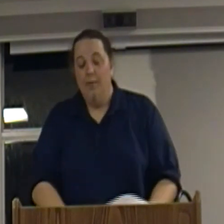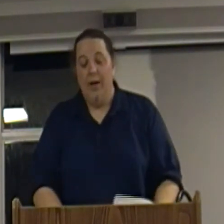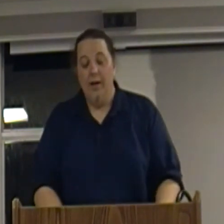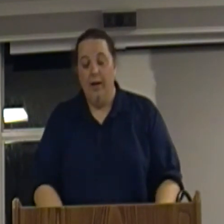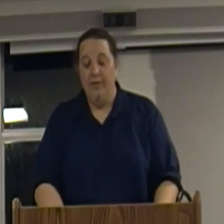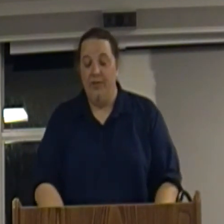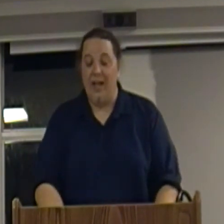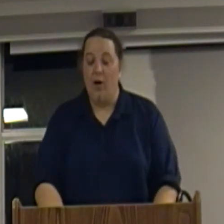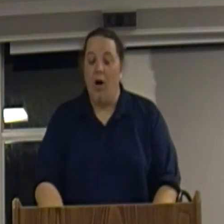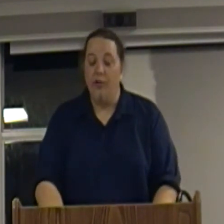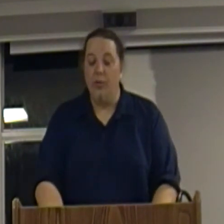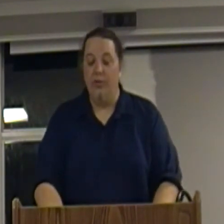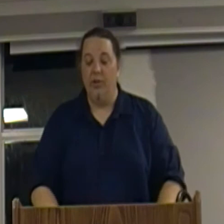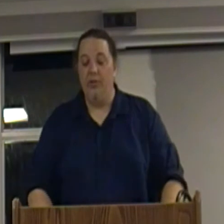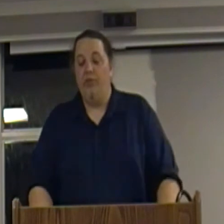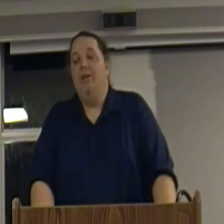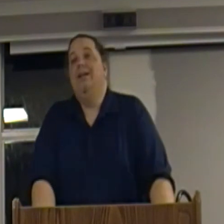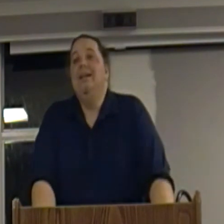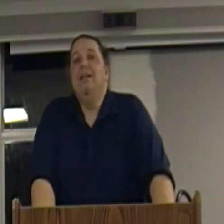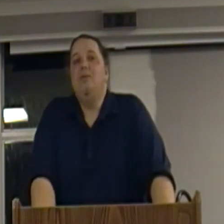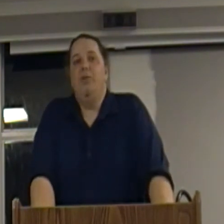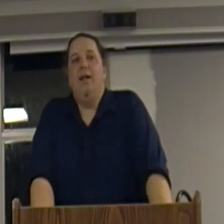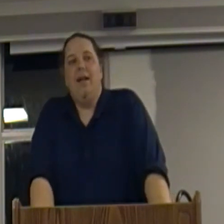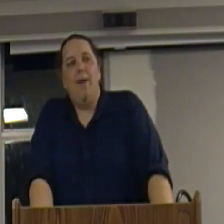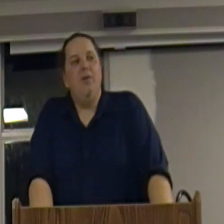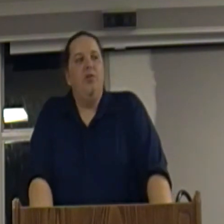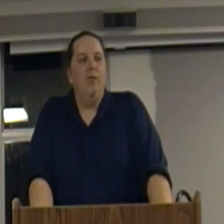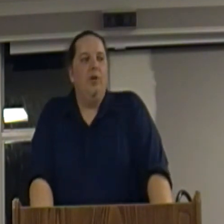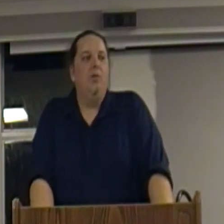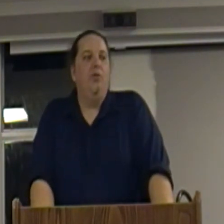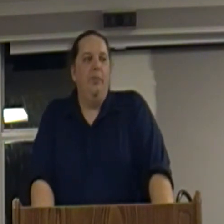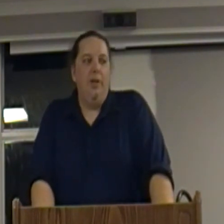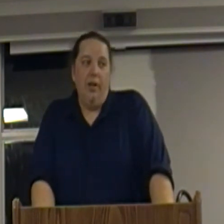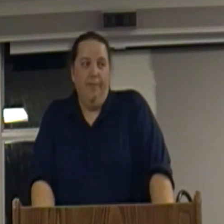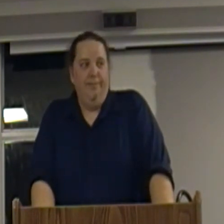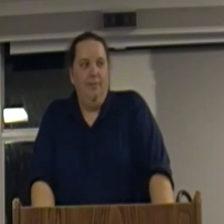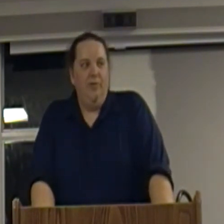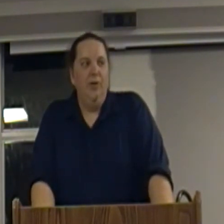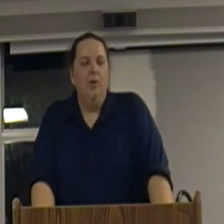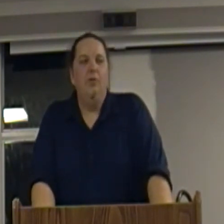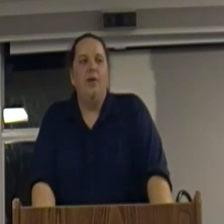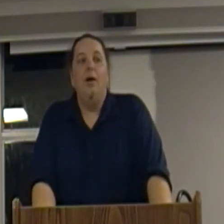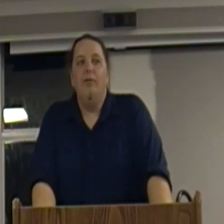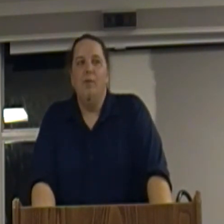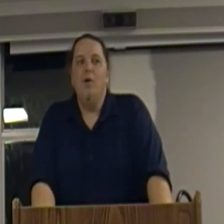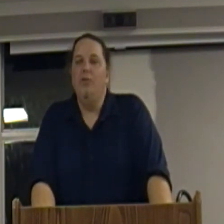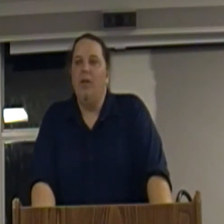but the state also exists to protect capitalists from their own stupidity from their own stuff from themselves